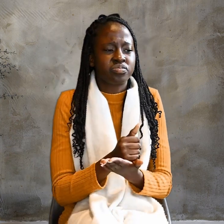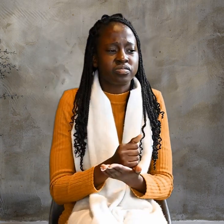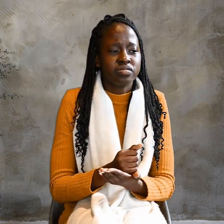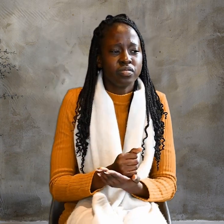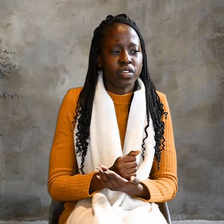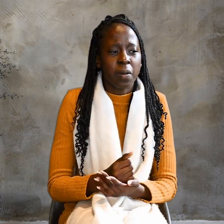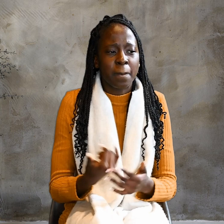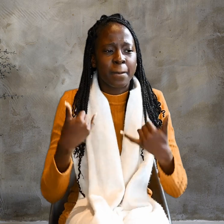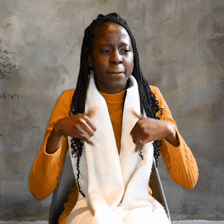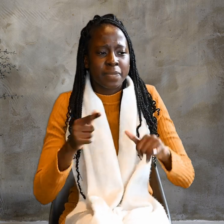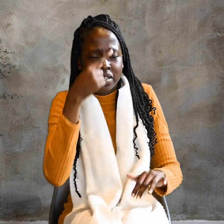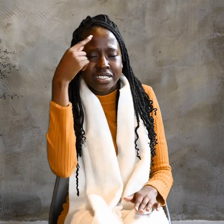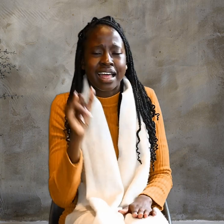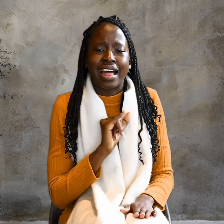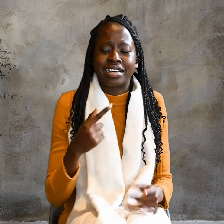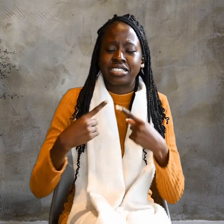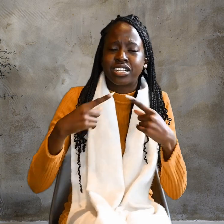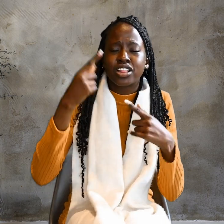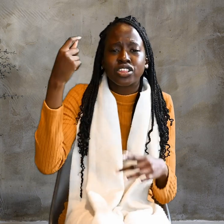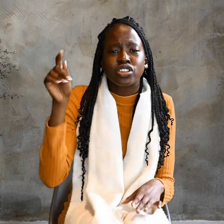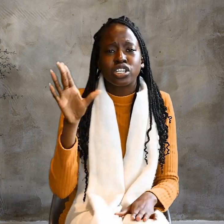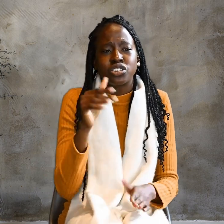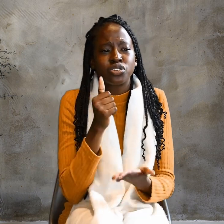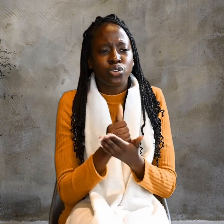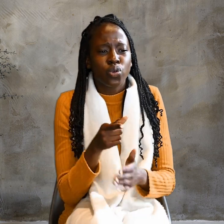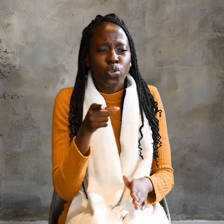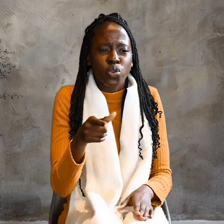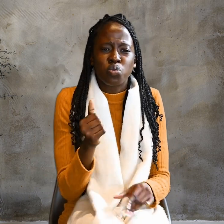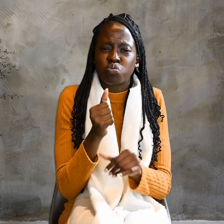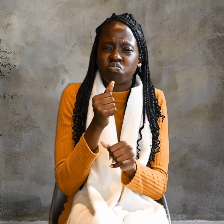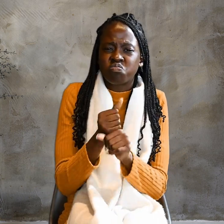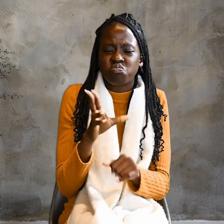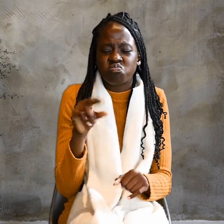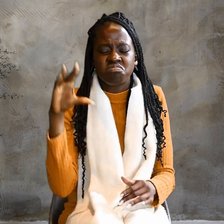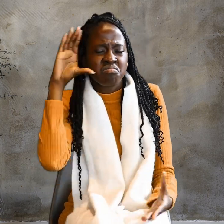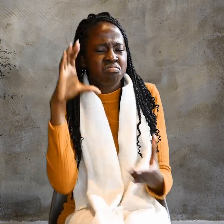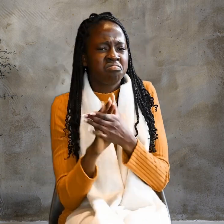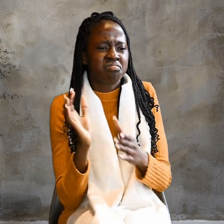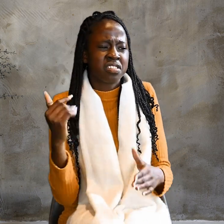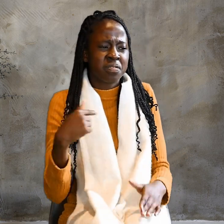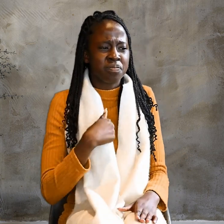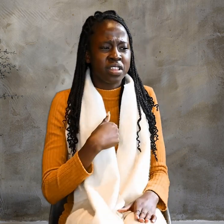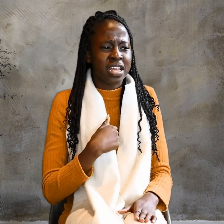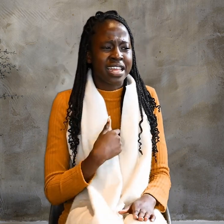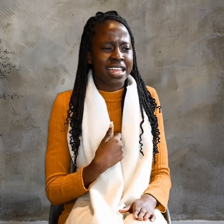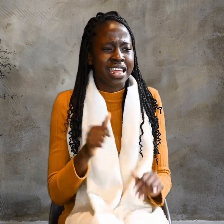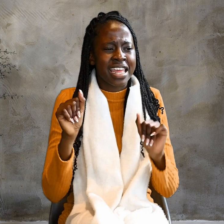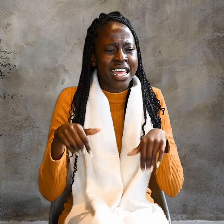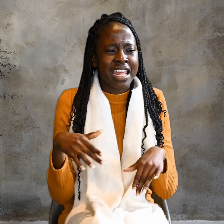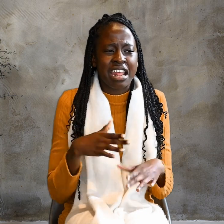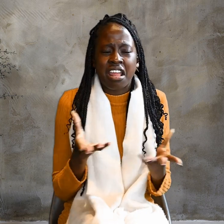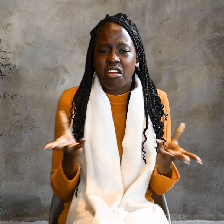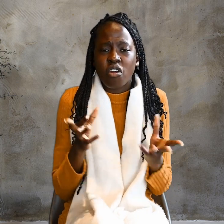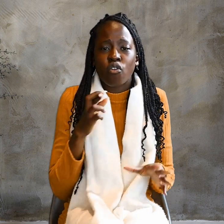I tell the truth, You do not believe me. Can any of you prove me guilty of sin?